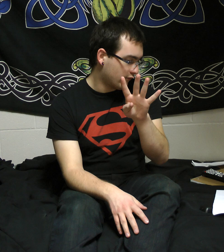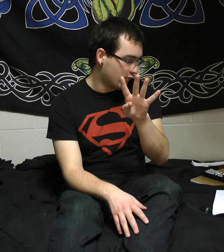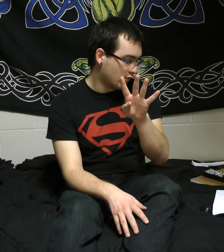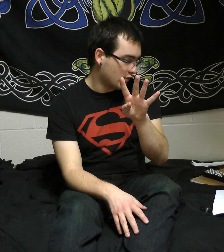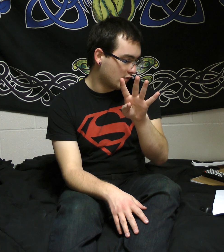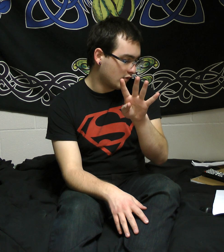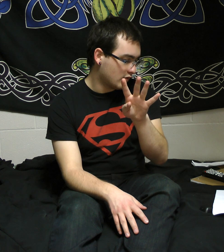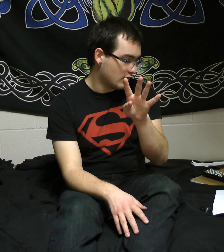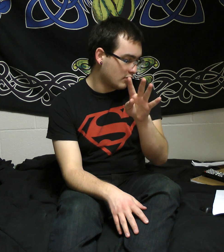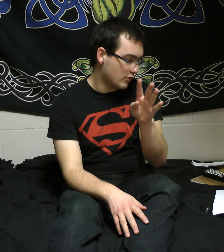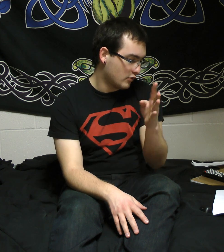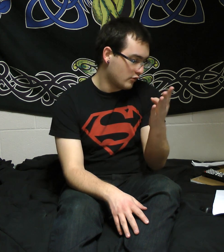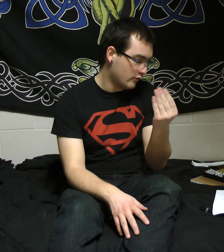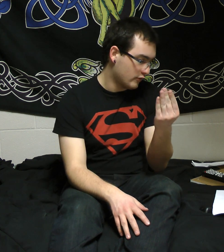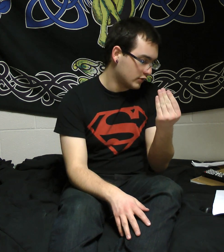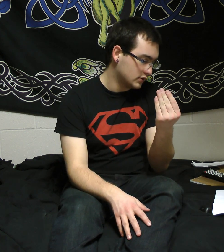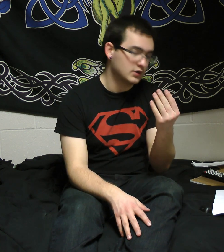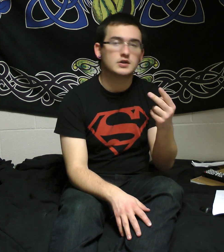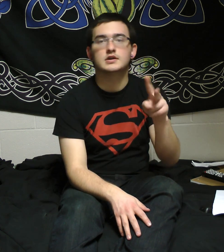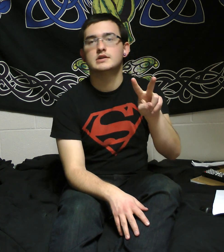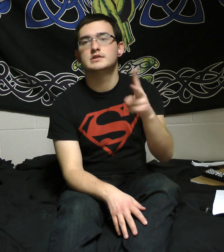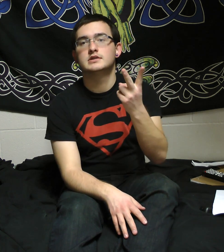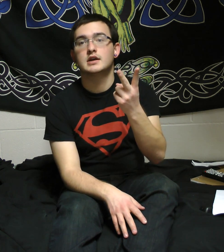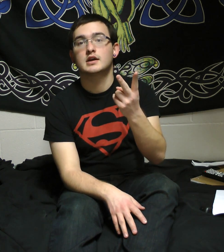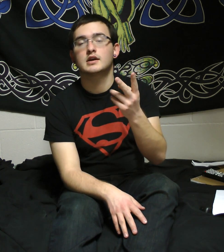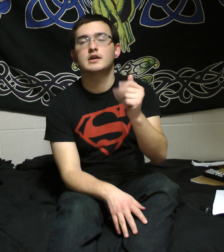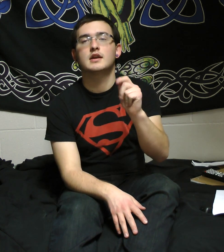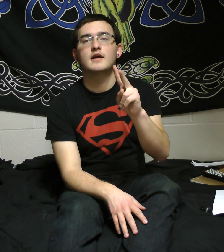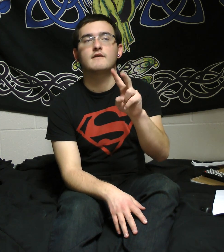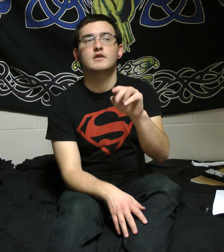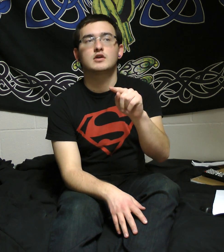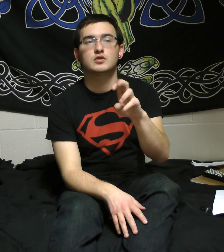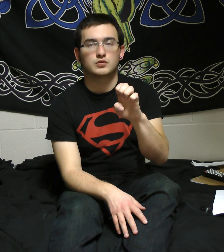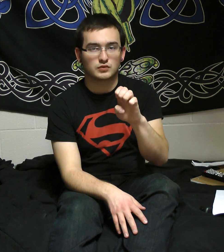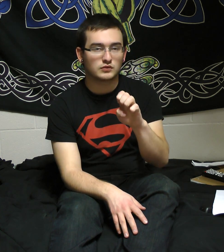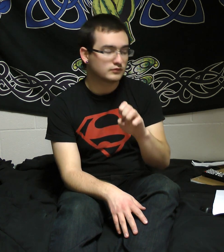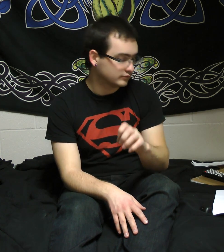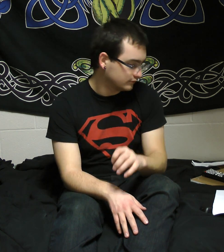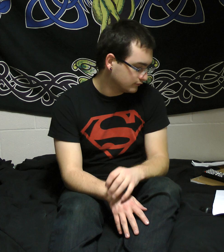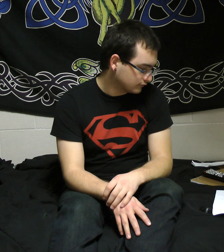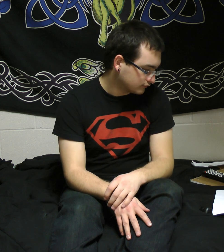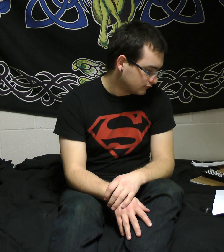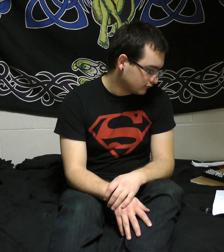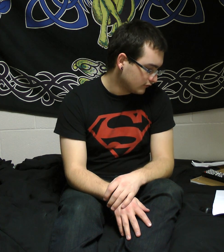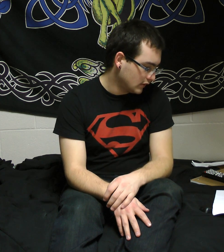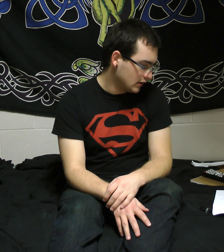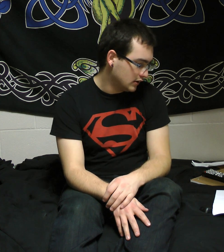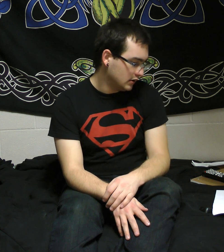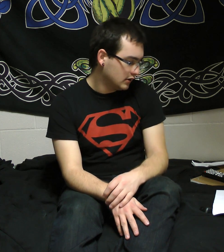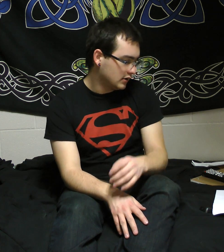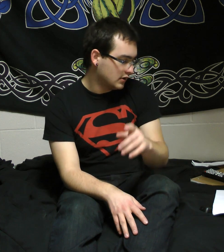Said I wouldn't call, but I lost all control and I need you now